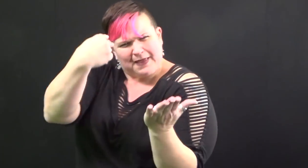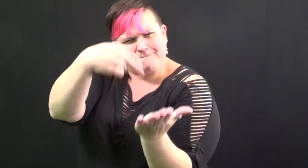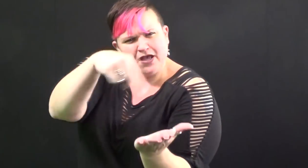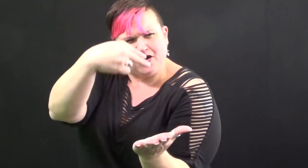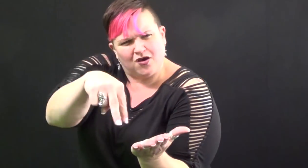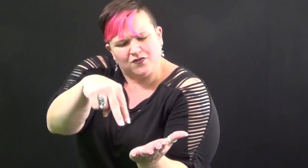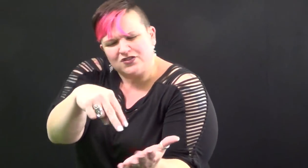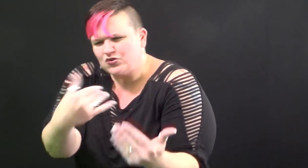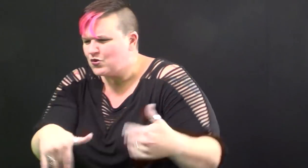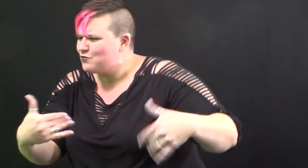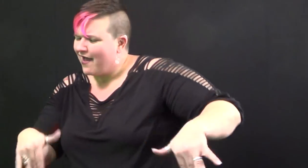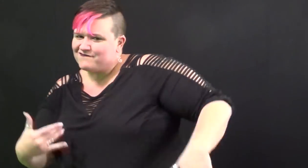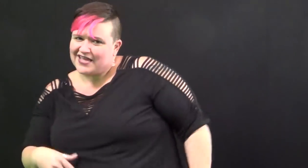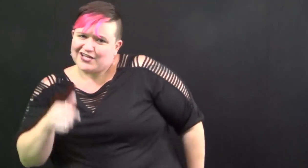been born with two right feet.